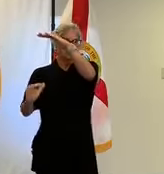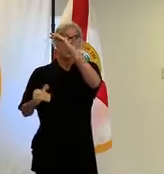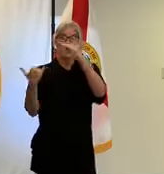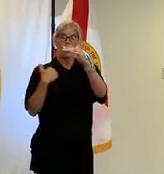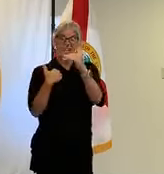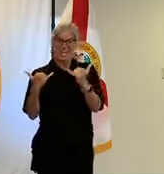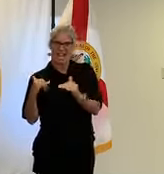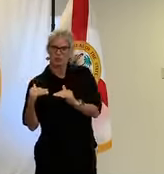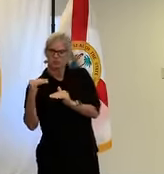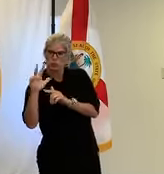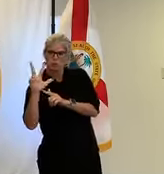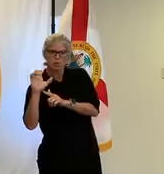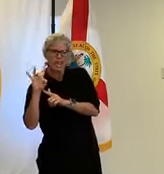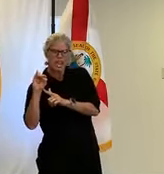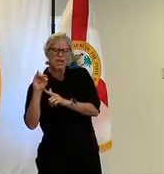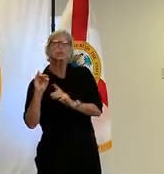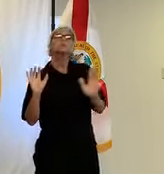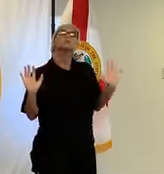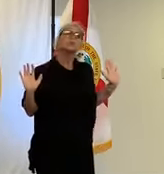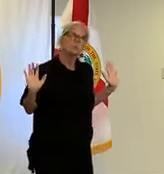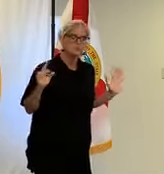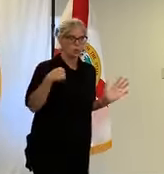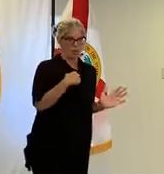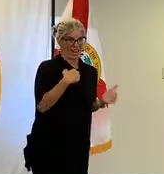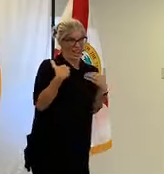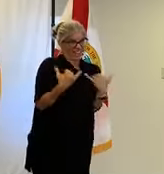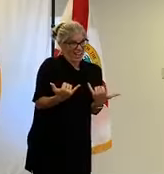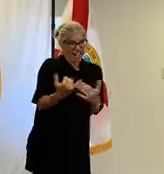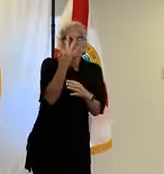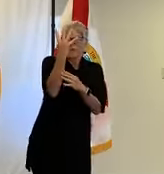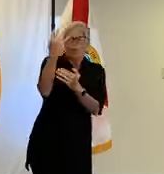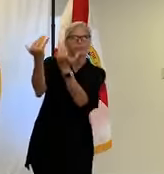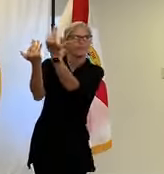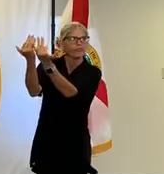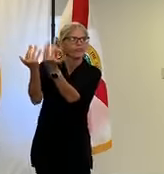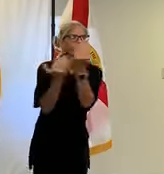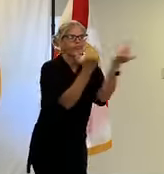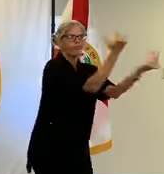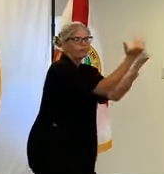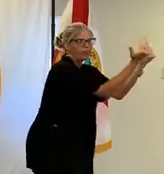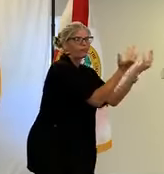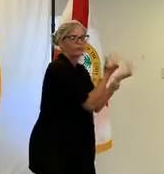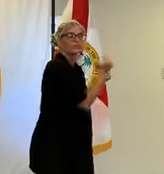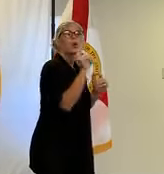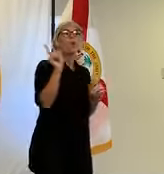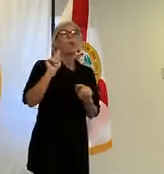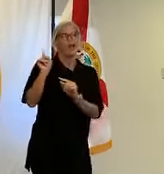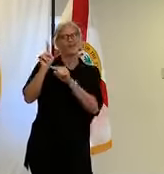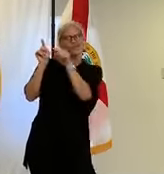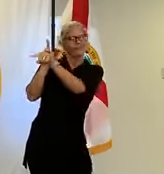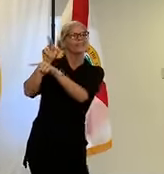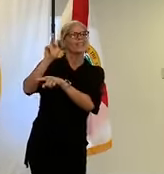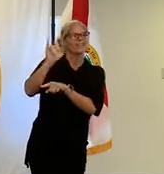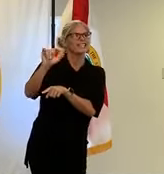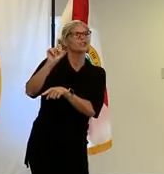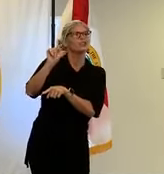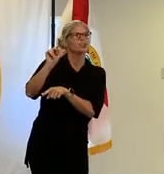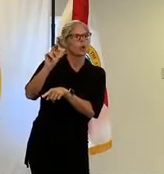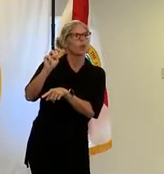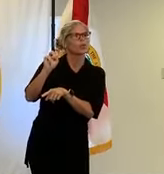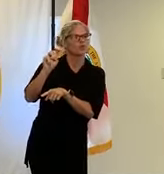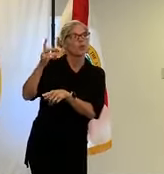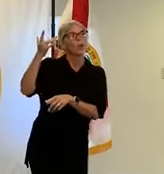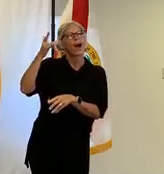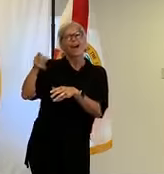we've got four active fires those four active fires are down in the keystone area the keystone area has that very sandy bottom base and